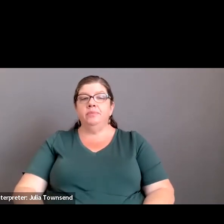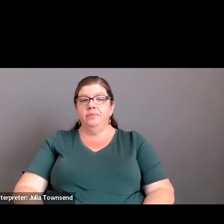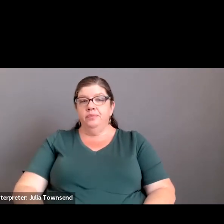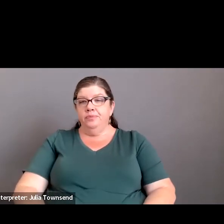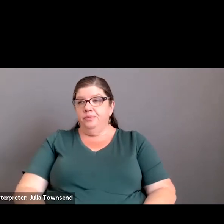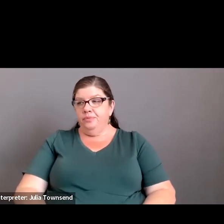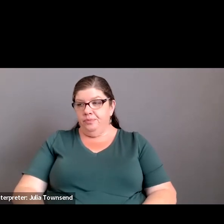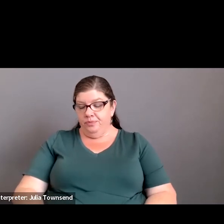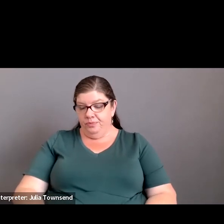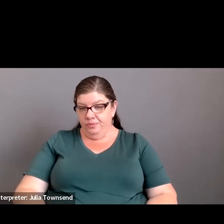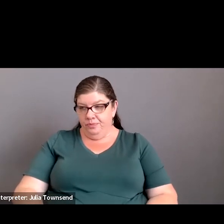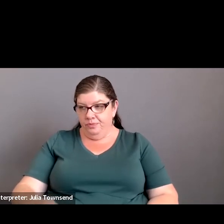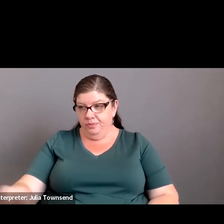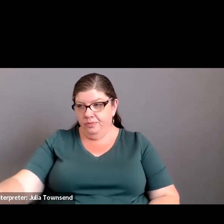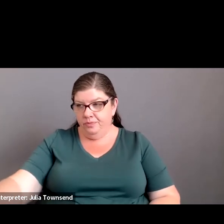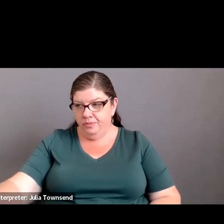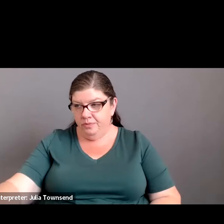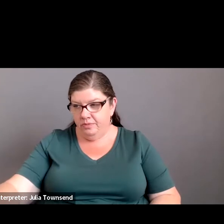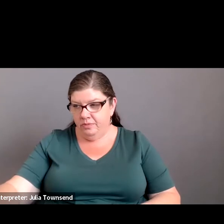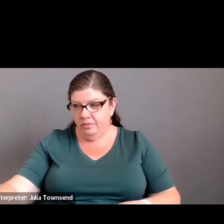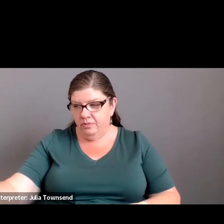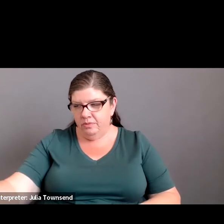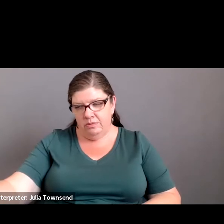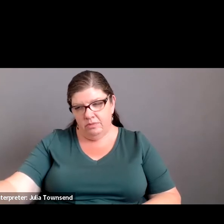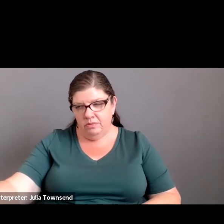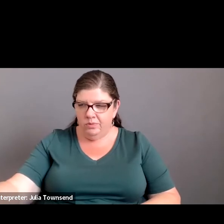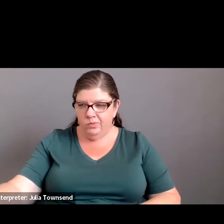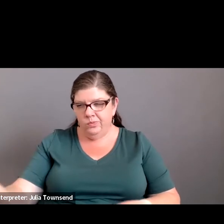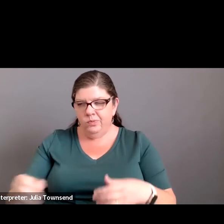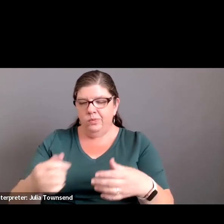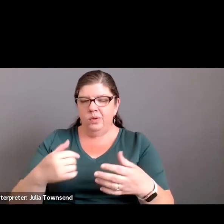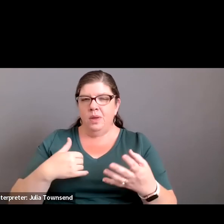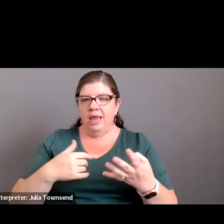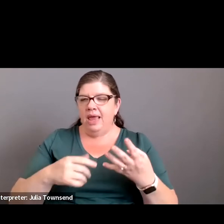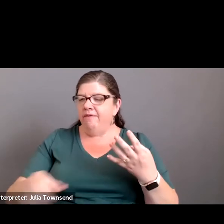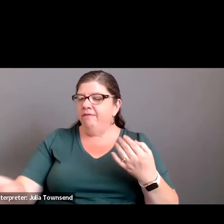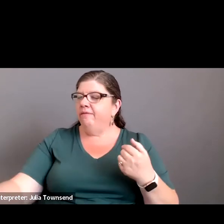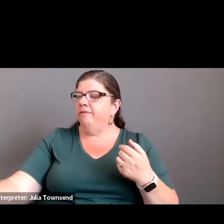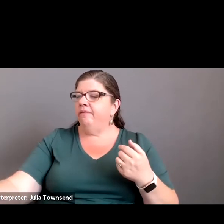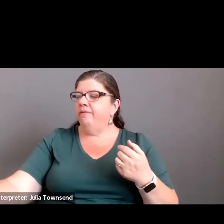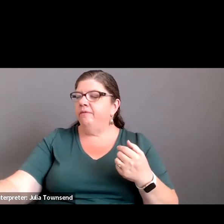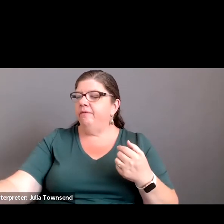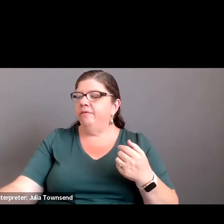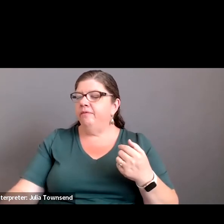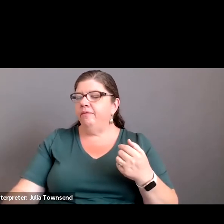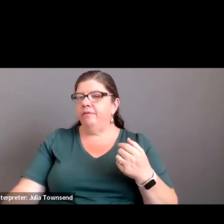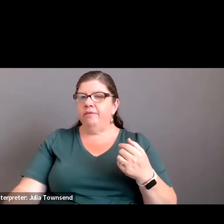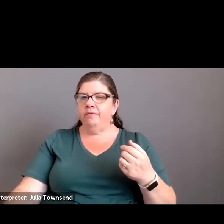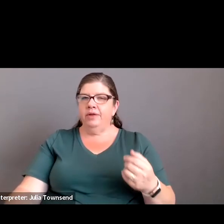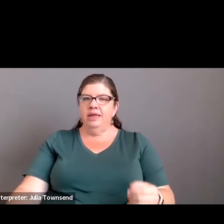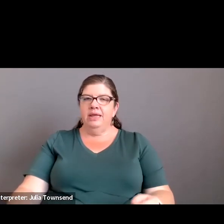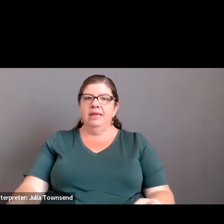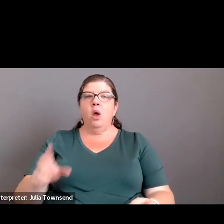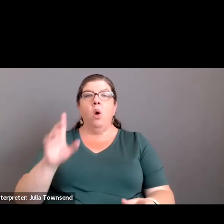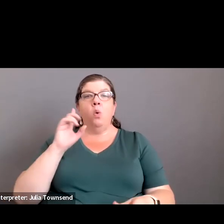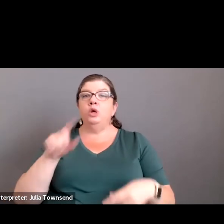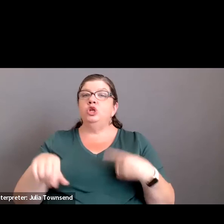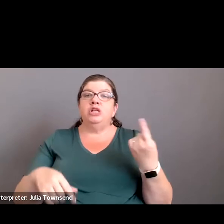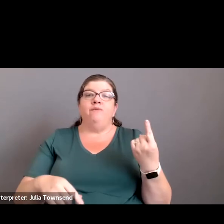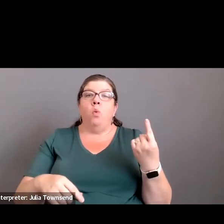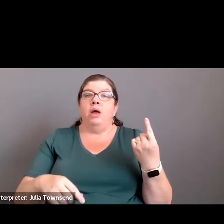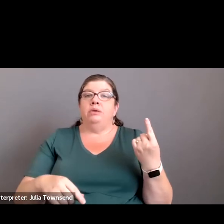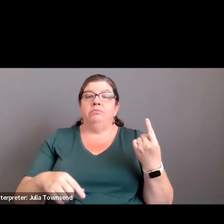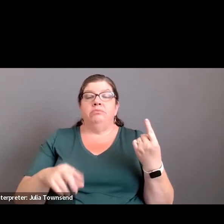We just let's see. We just have four. Let's see. One D nine. D nine. We just have one